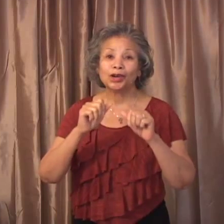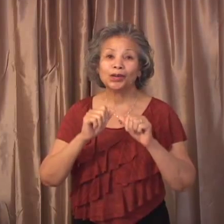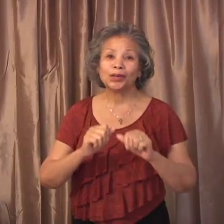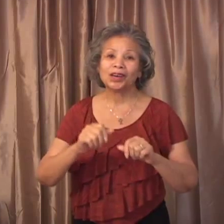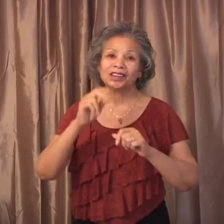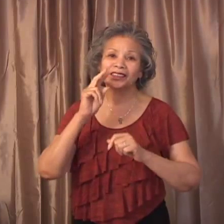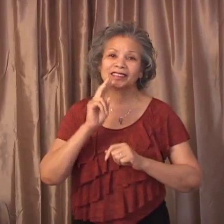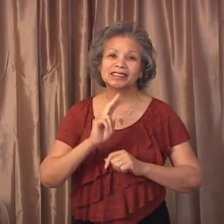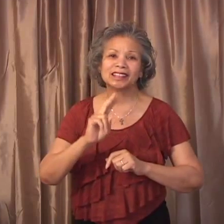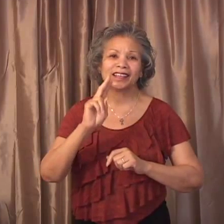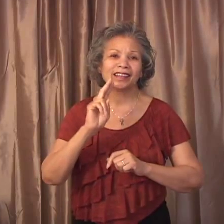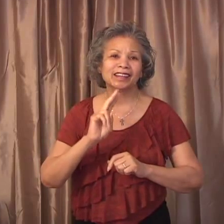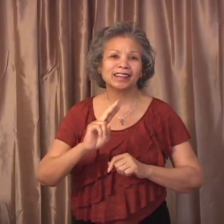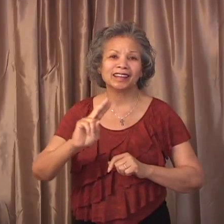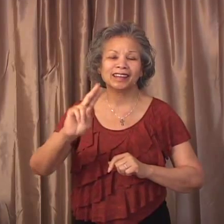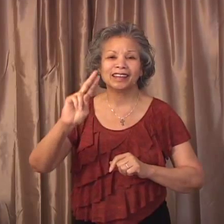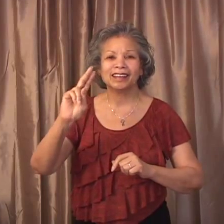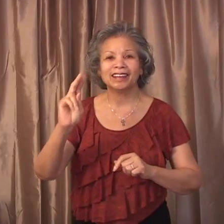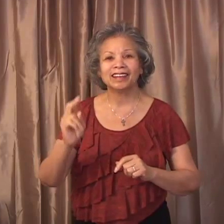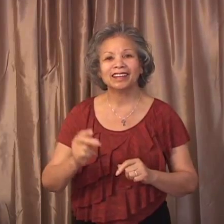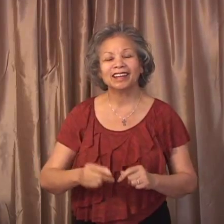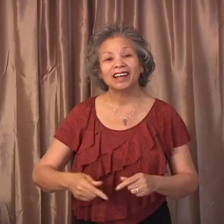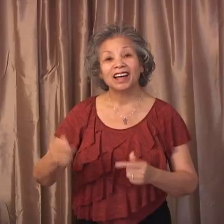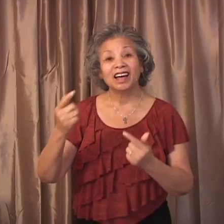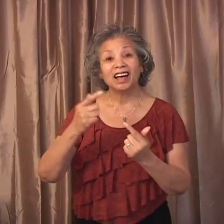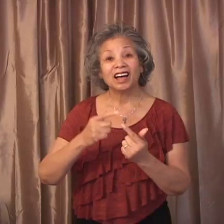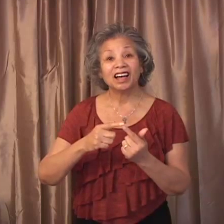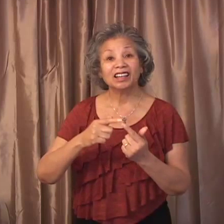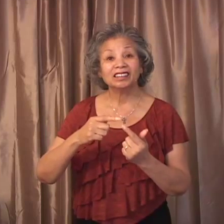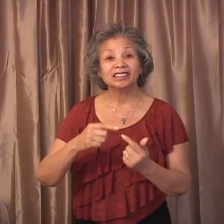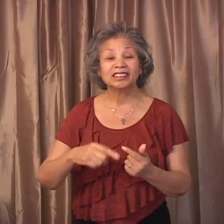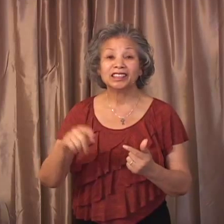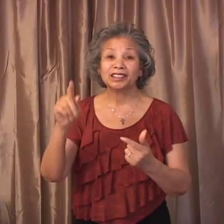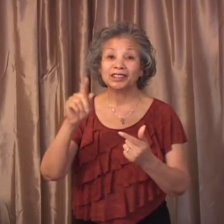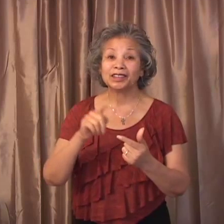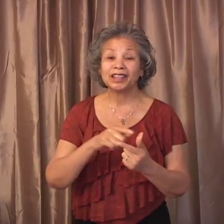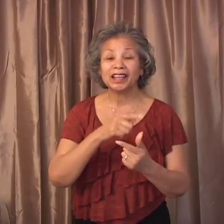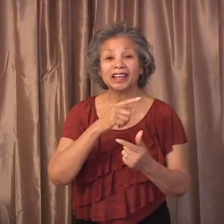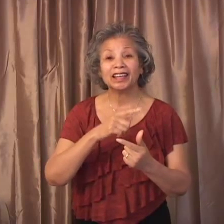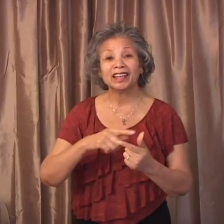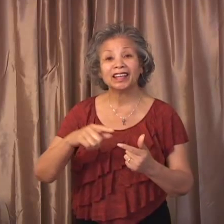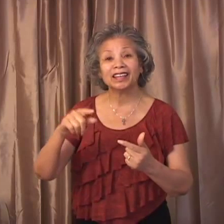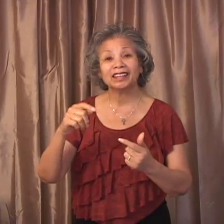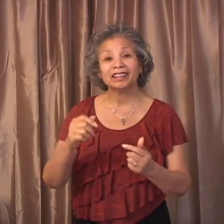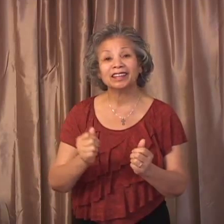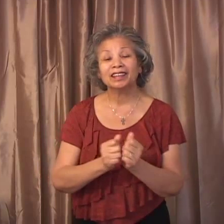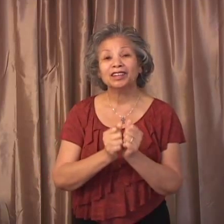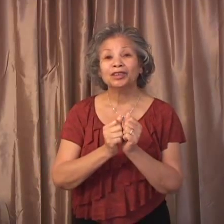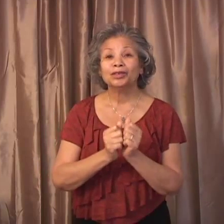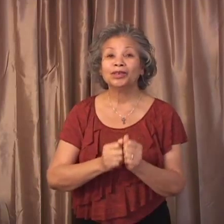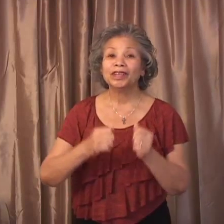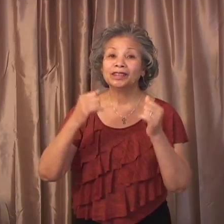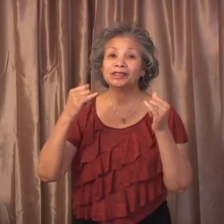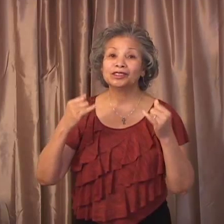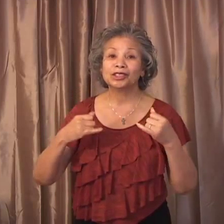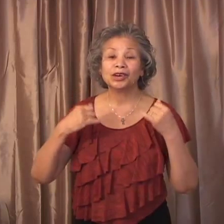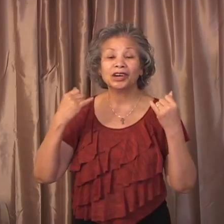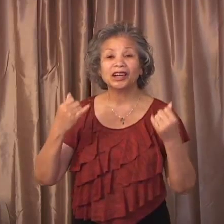on singing. Until then, with joy